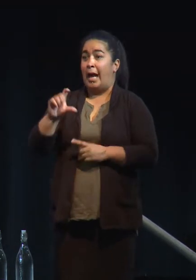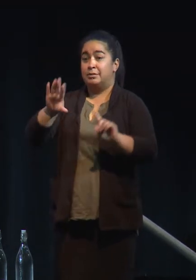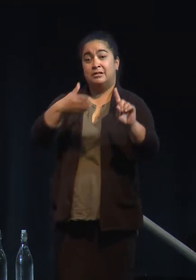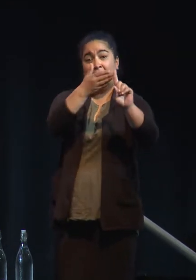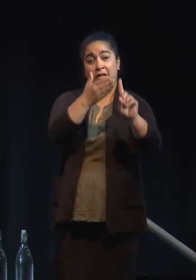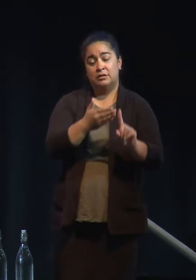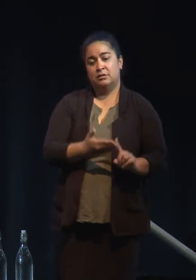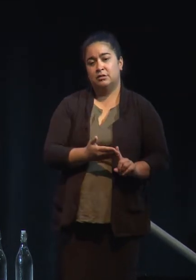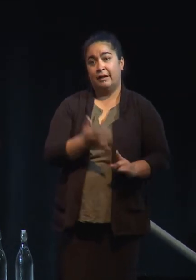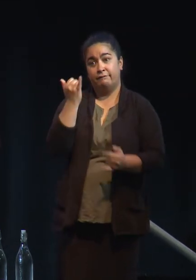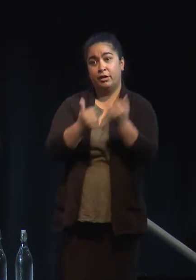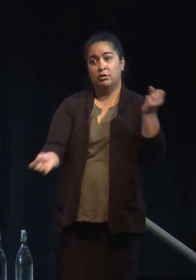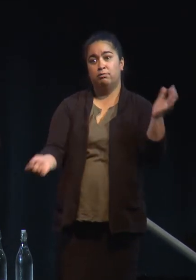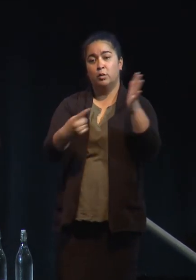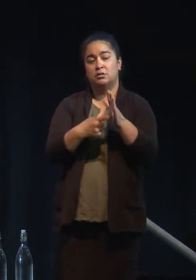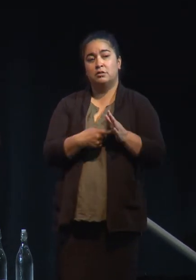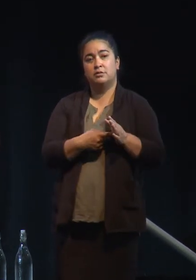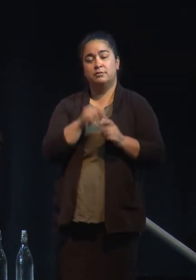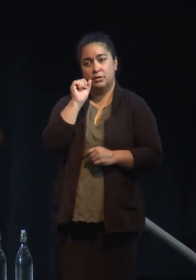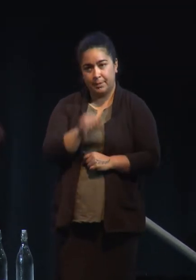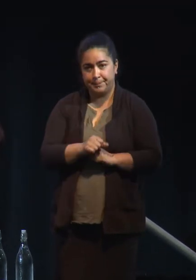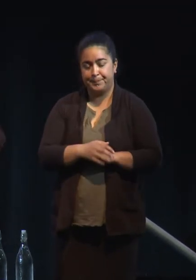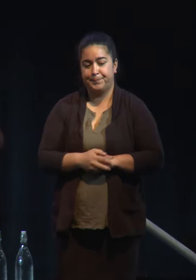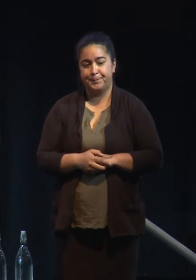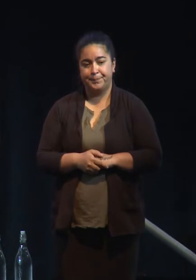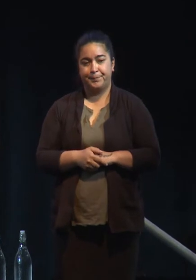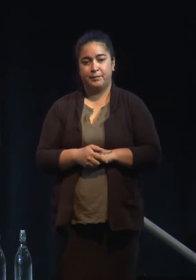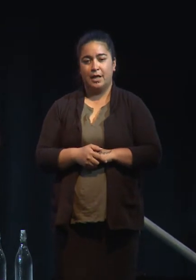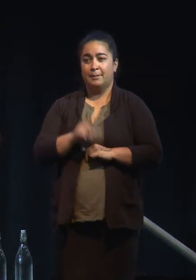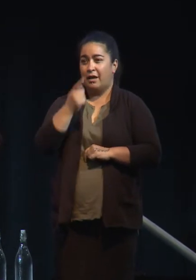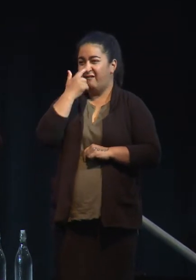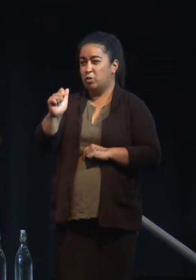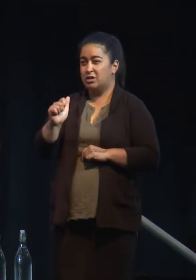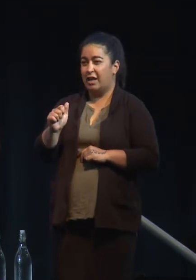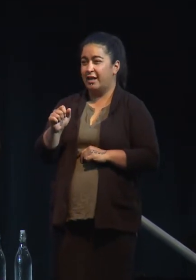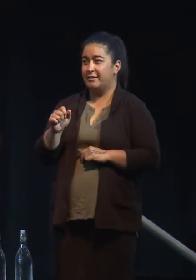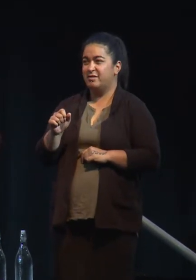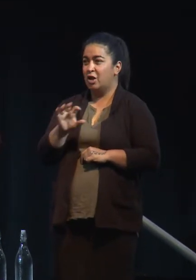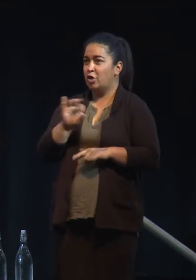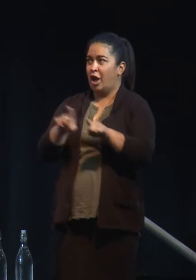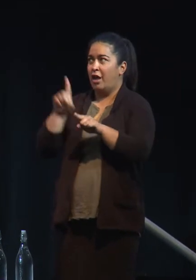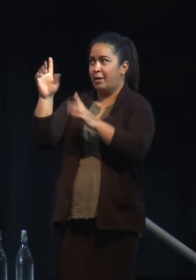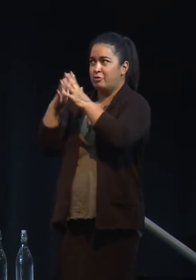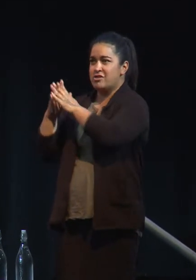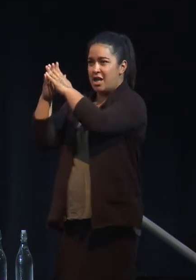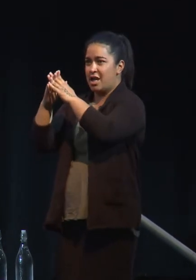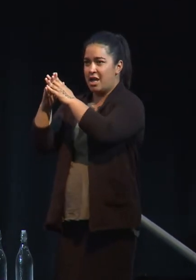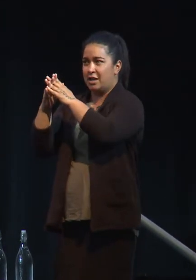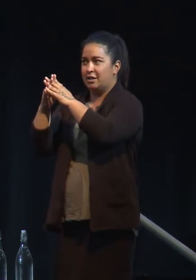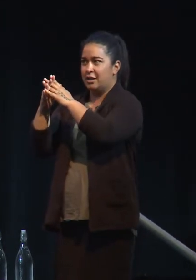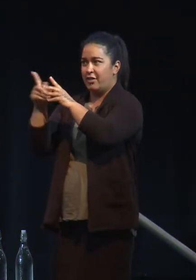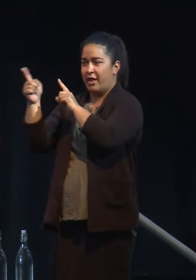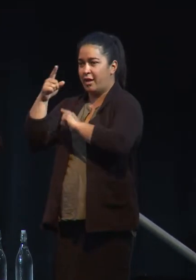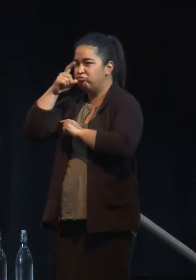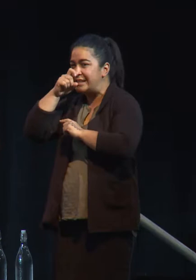important. And fortunately, unlike the US, New Zealand is leaning into the problem and actively